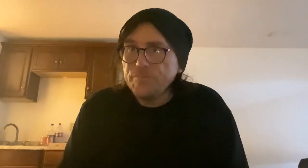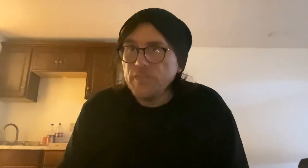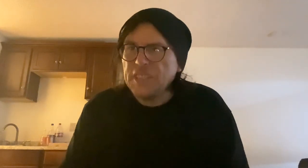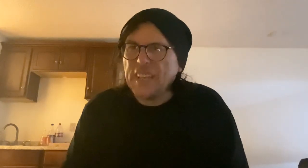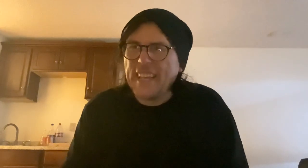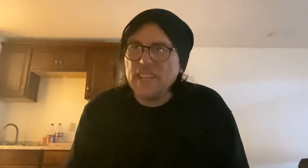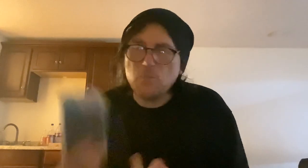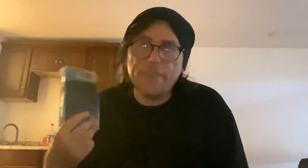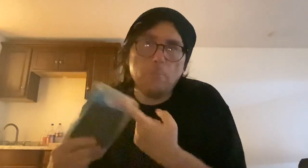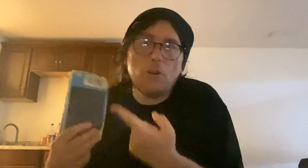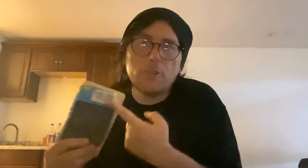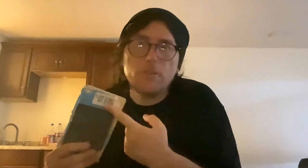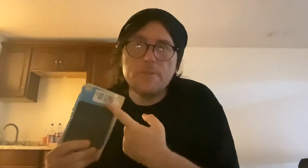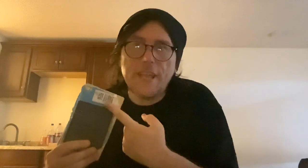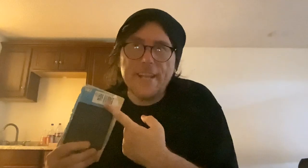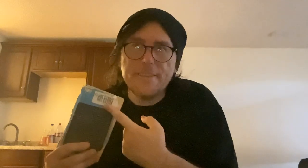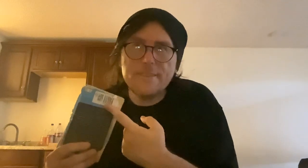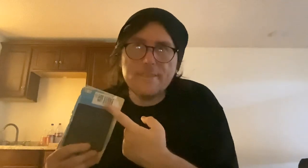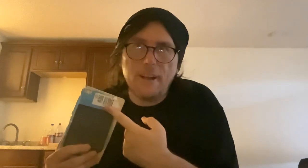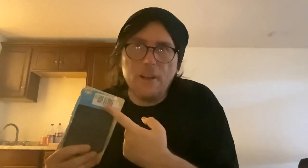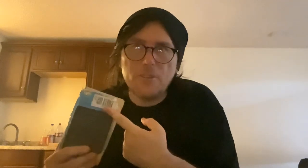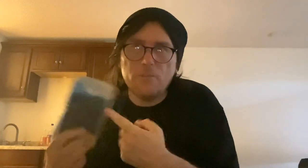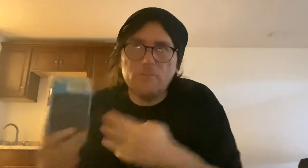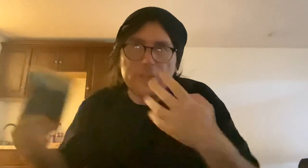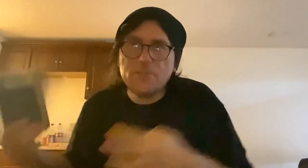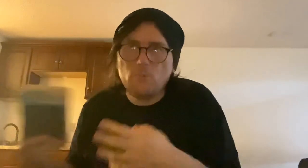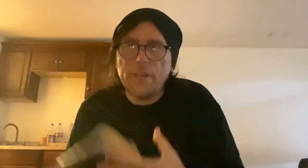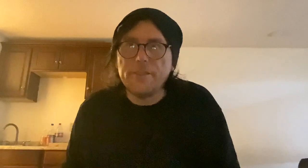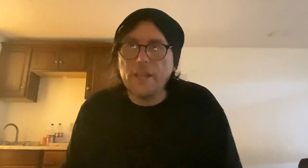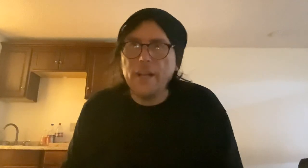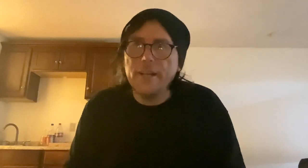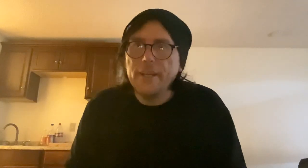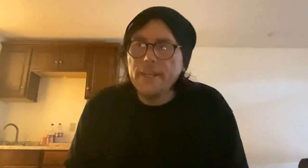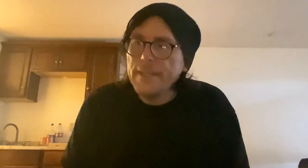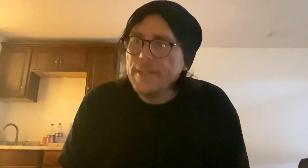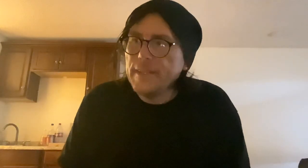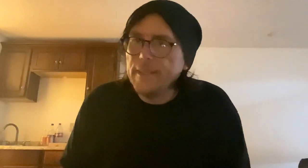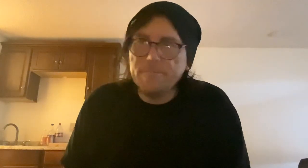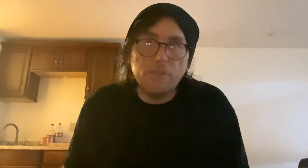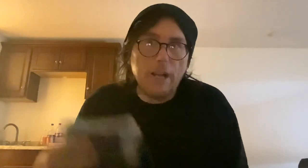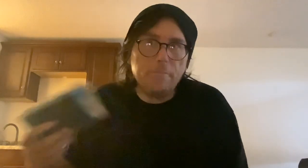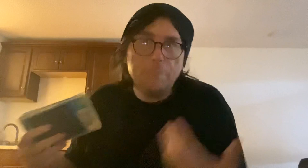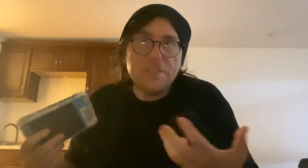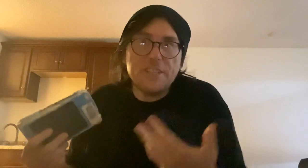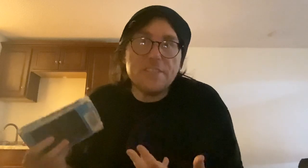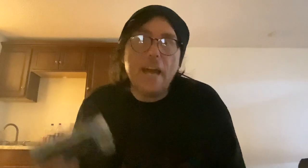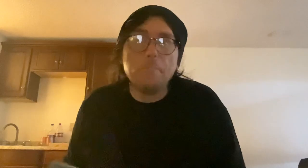The thing is, with our barcodes, it's also registered with, basically it's a database